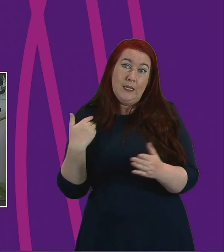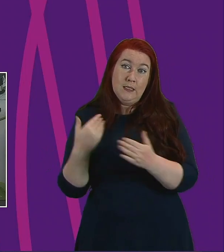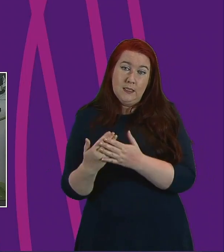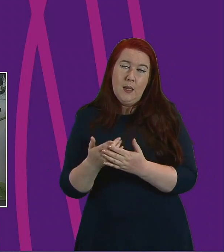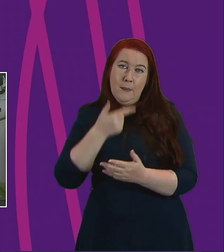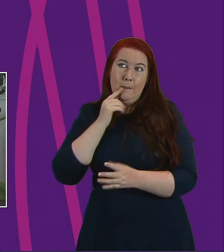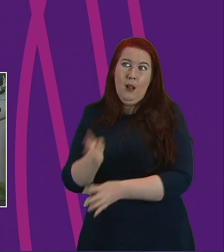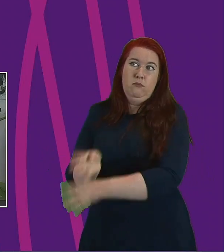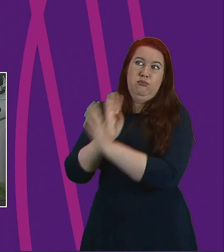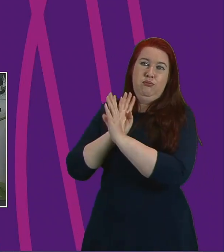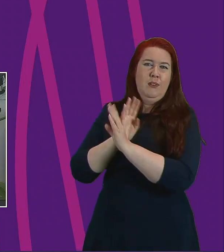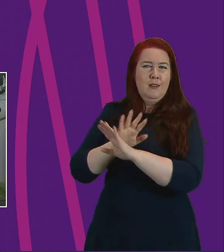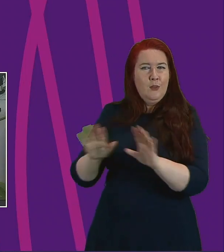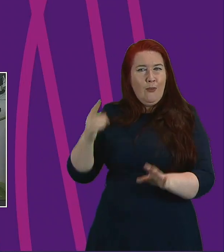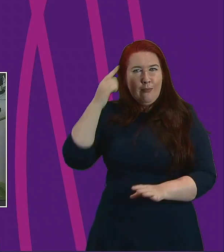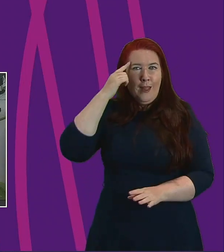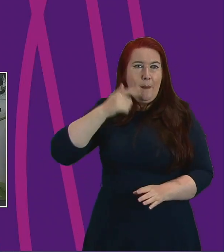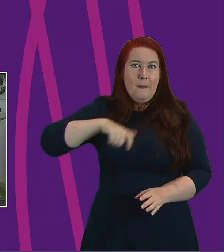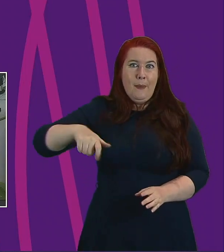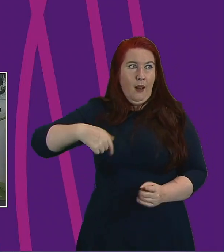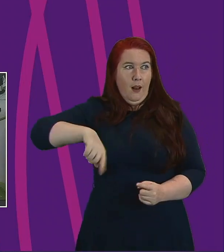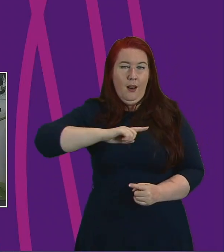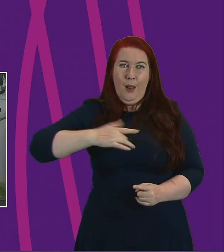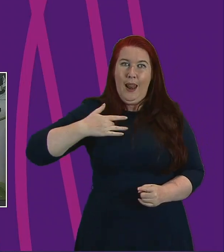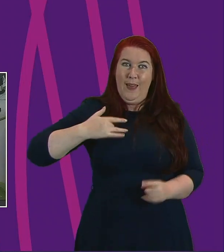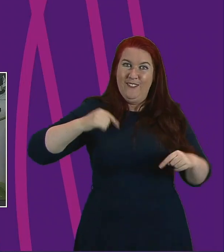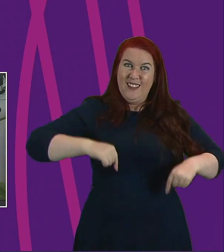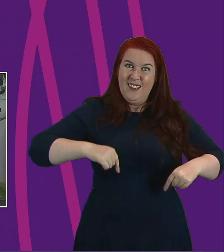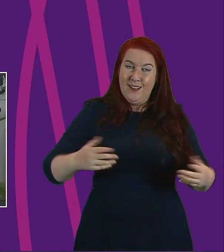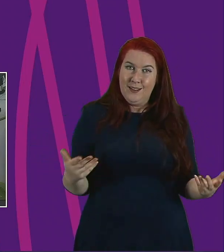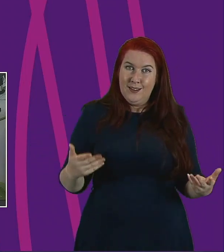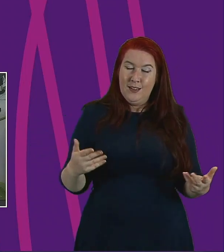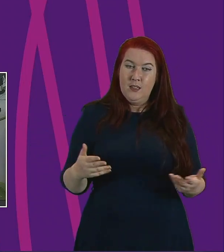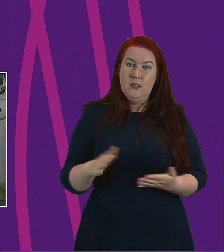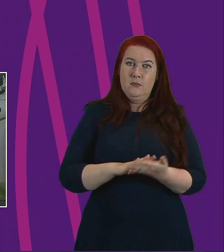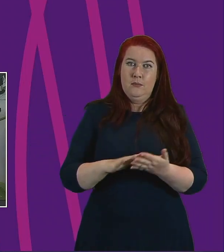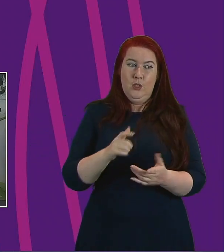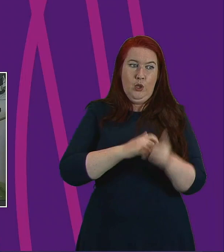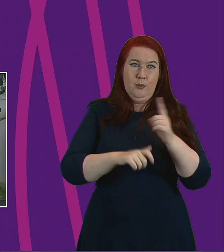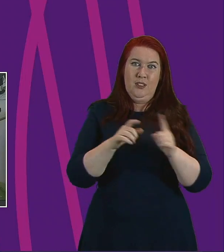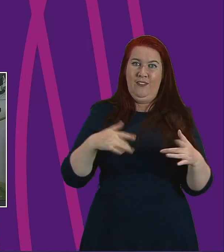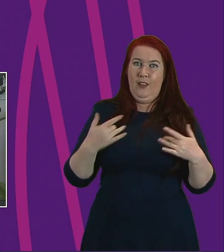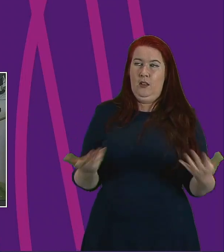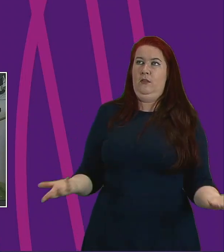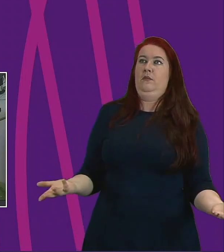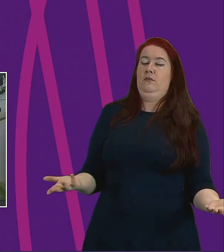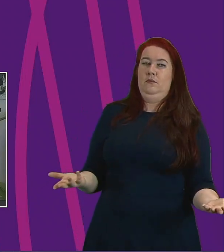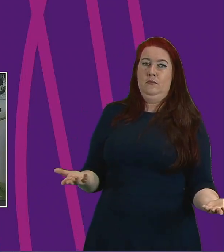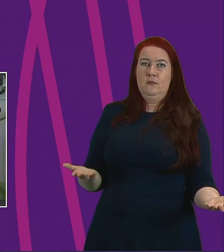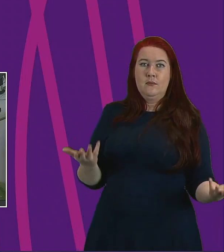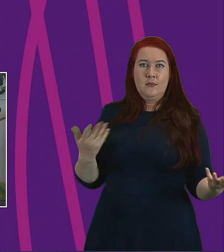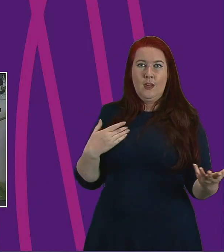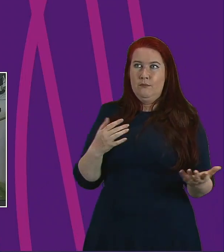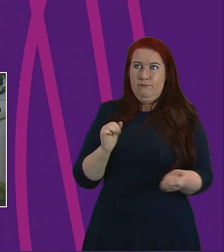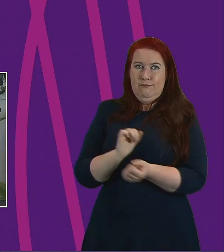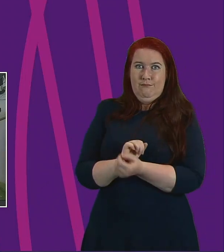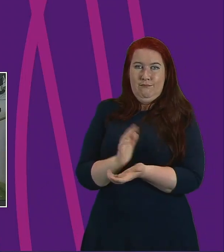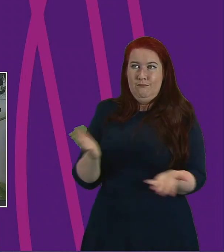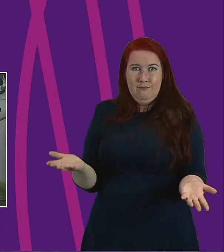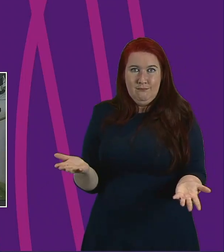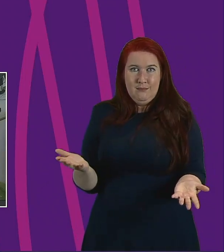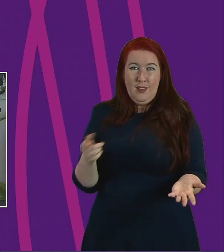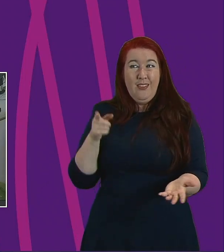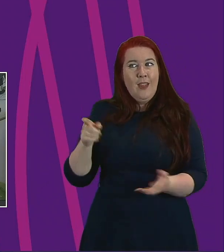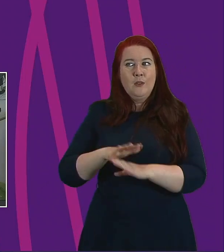little thought for the people that live here. These communities are left feeling like they have no voice. This is not essential travel.